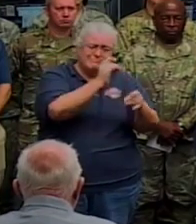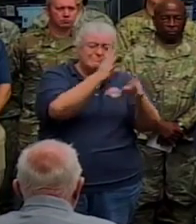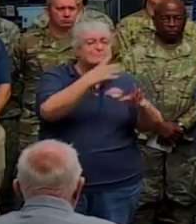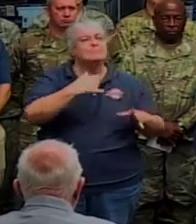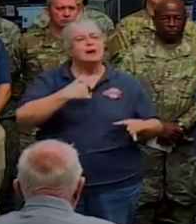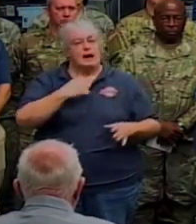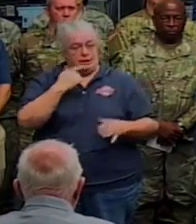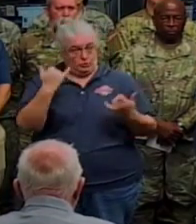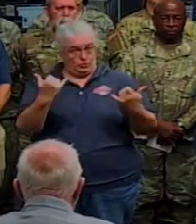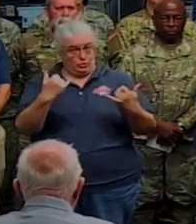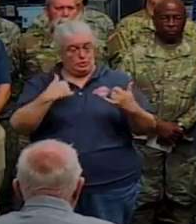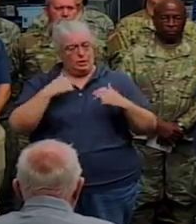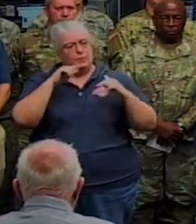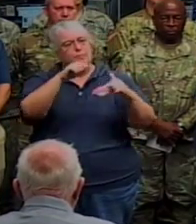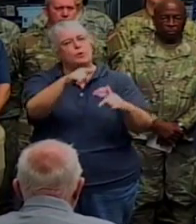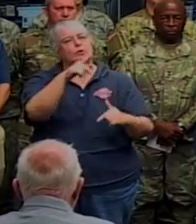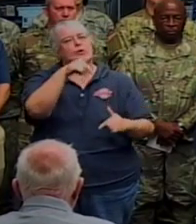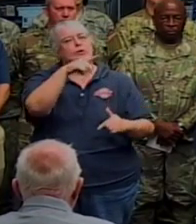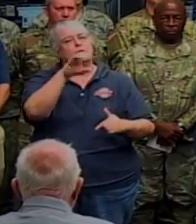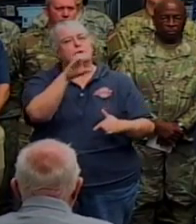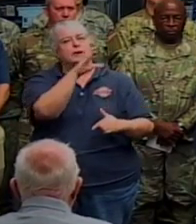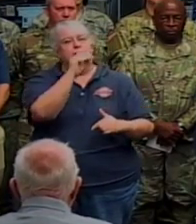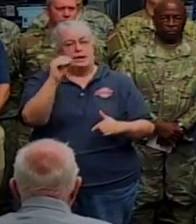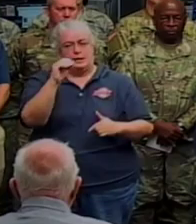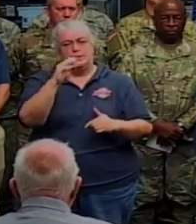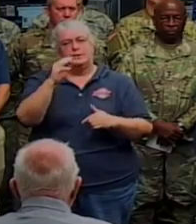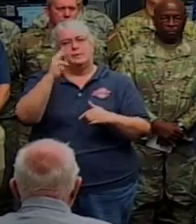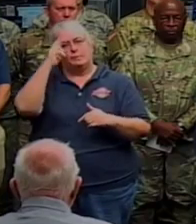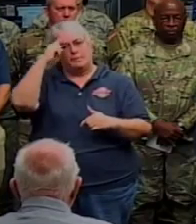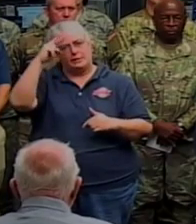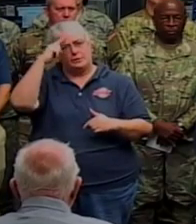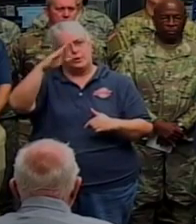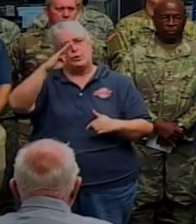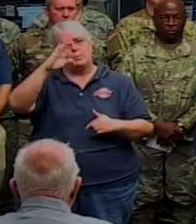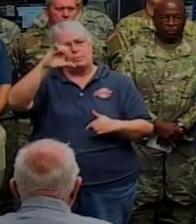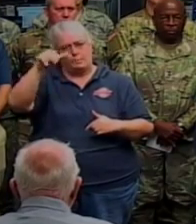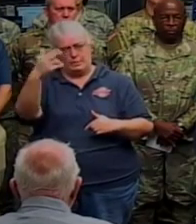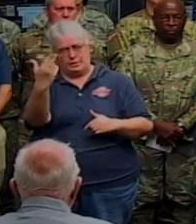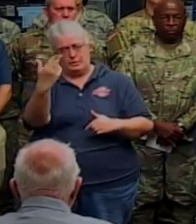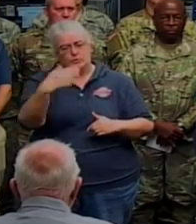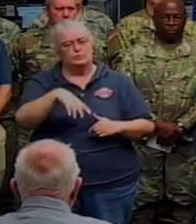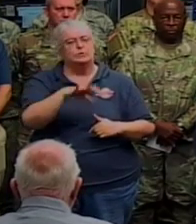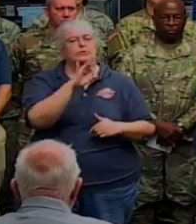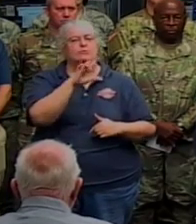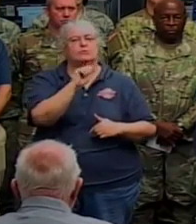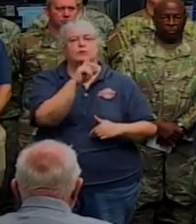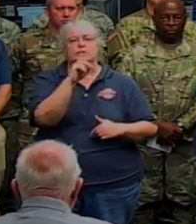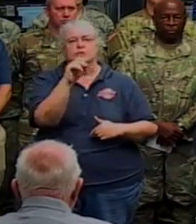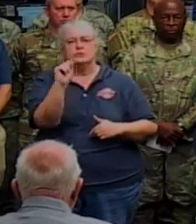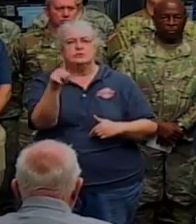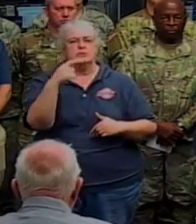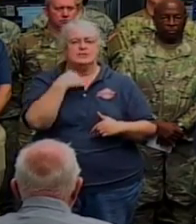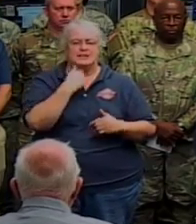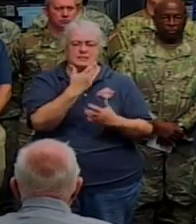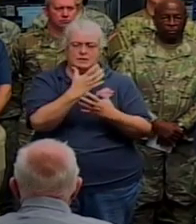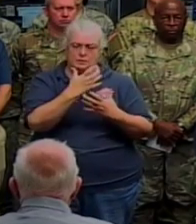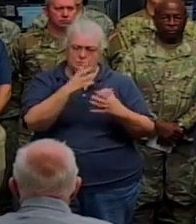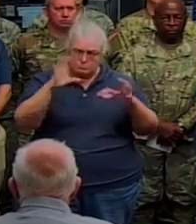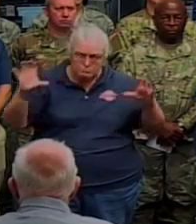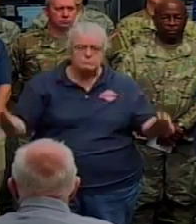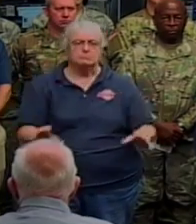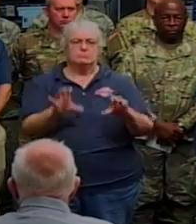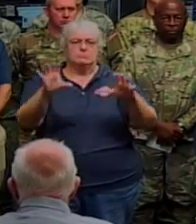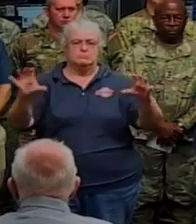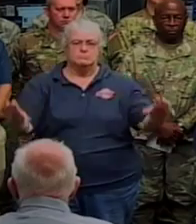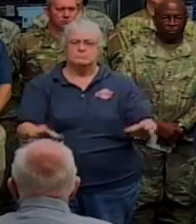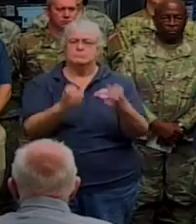survey damage in Panama City and Mexico Beach. The Florida Department of Transportation is leading a massive effort this morning with dozens